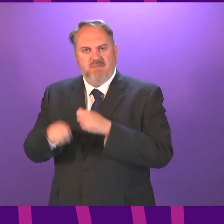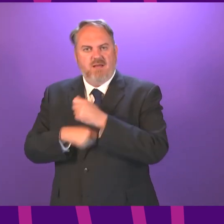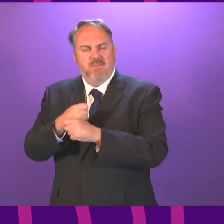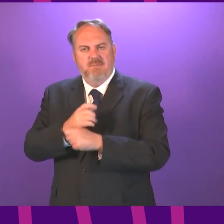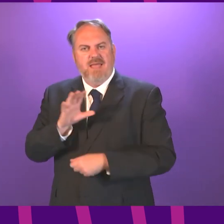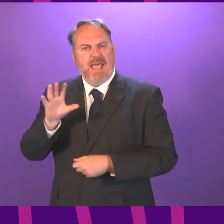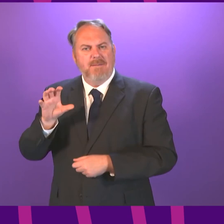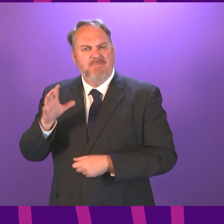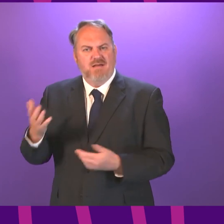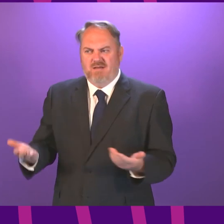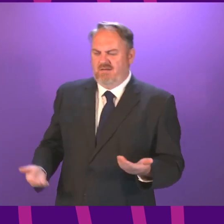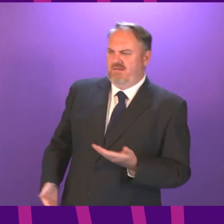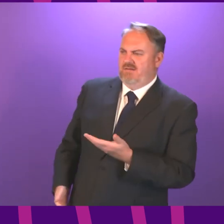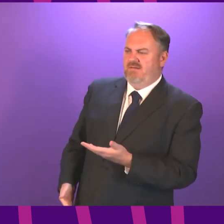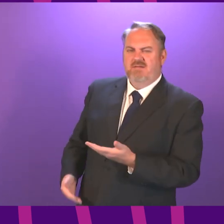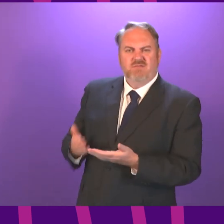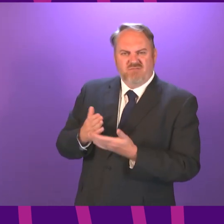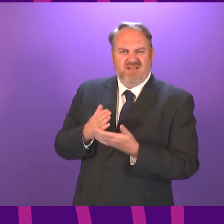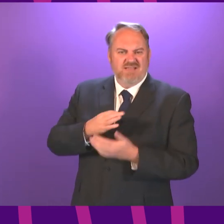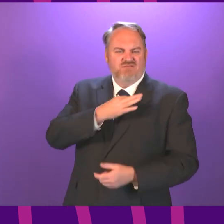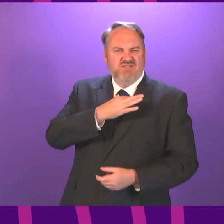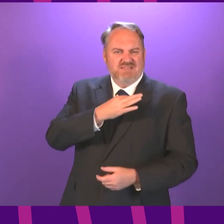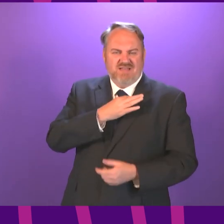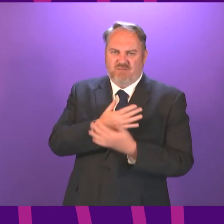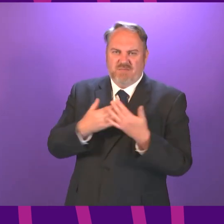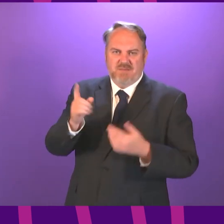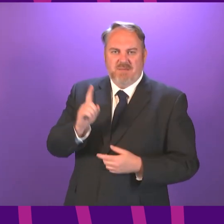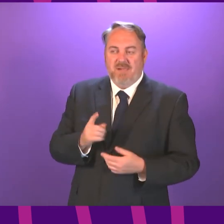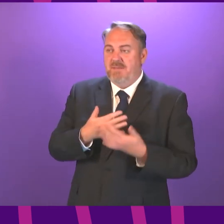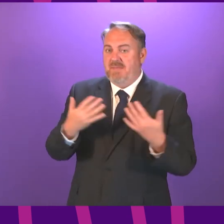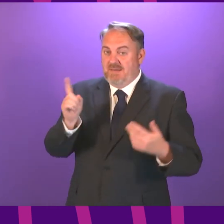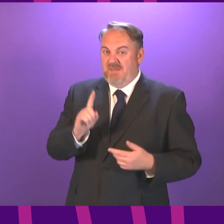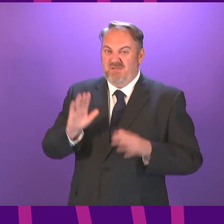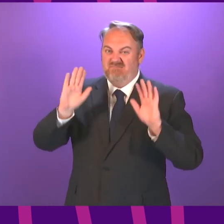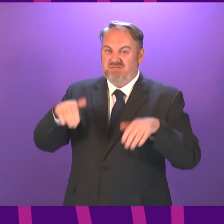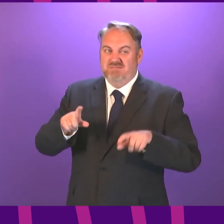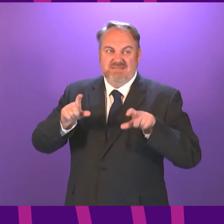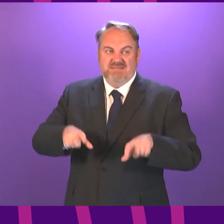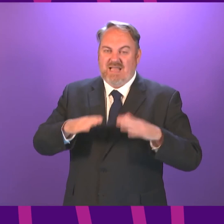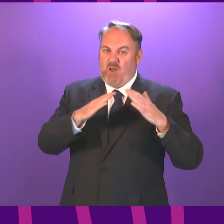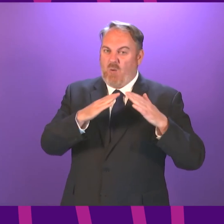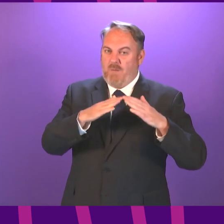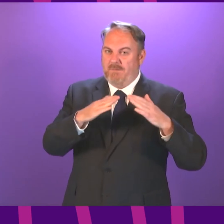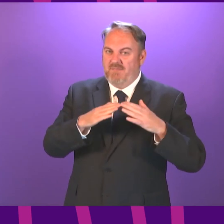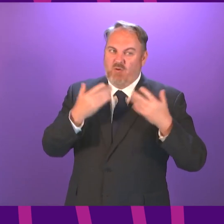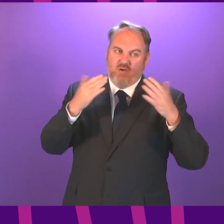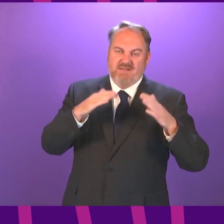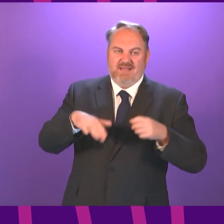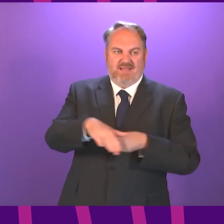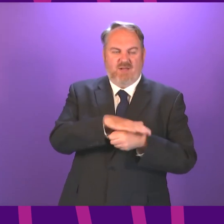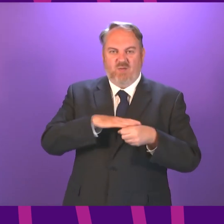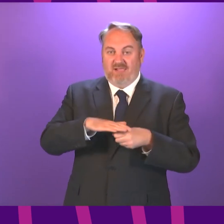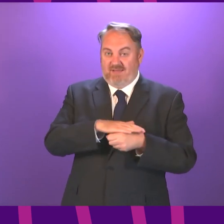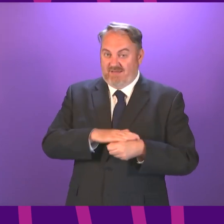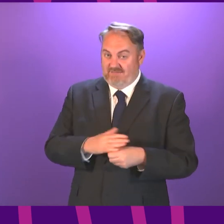our local tourism industry particularly as many people are choosing to holiday at home this year First Minister Well first of all